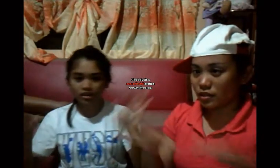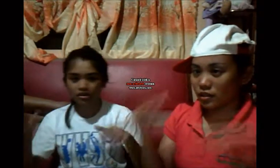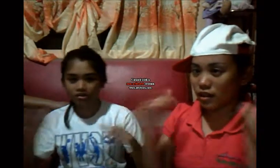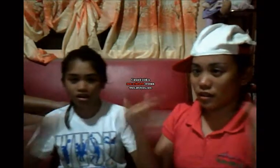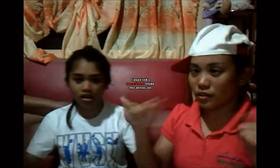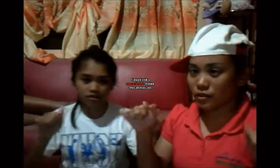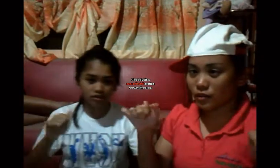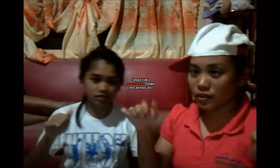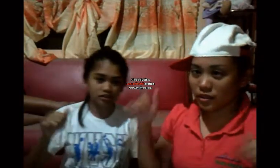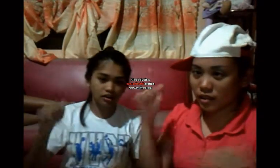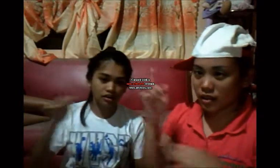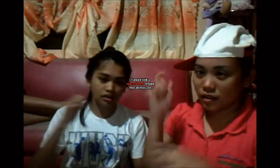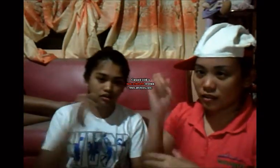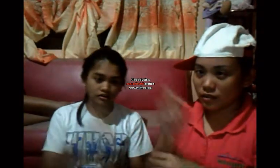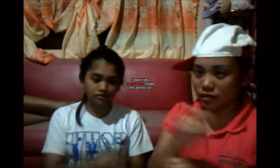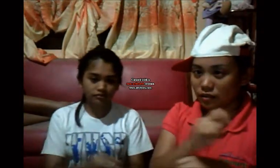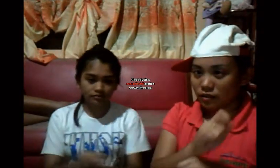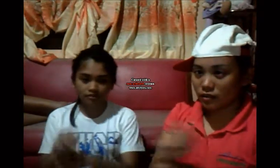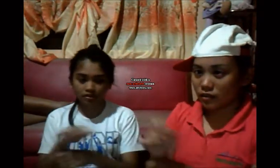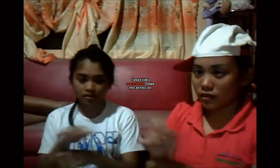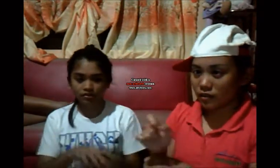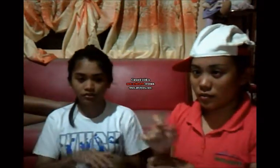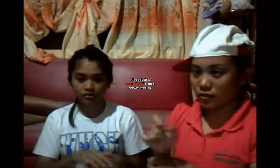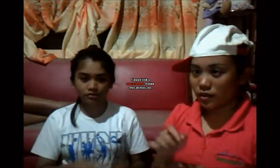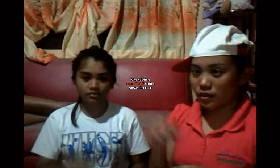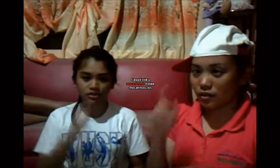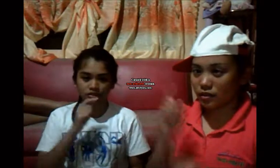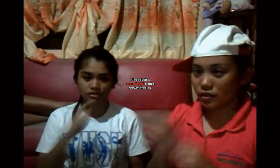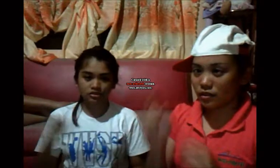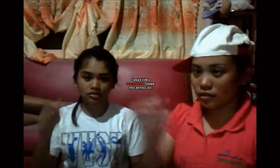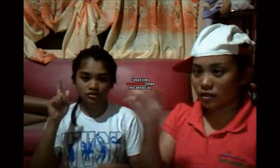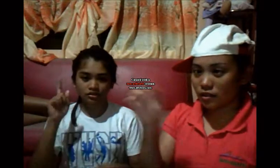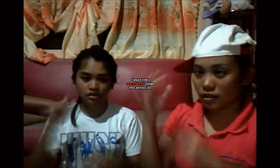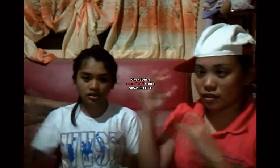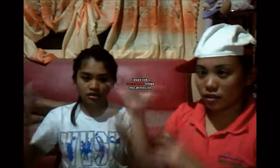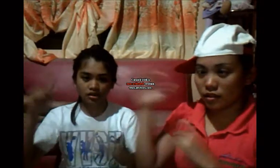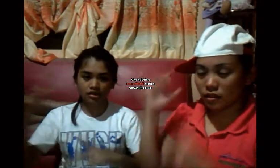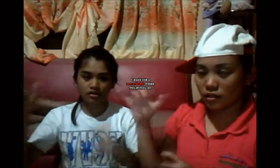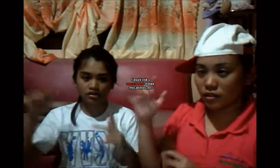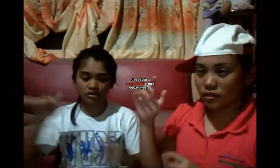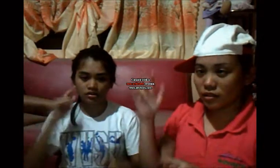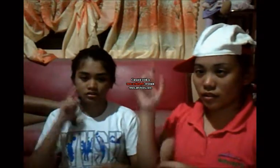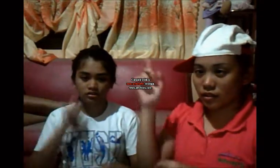heart of skies, on the seas and the skies.